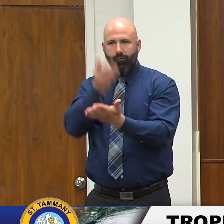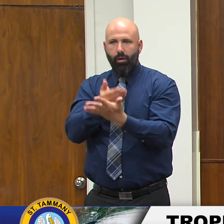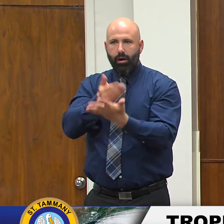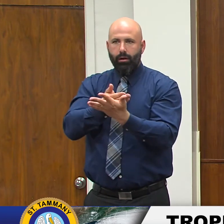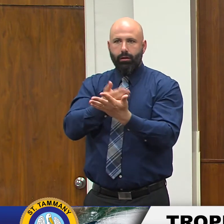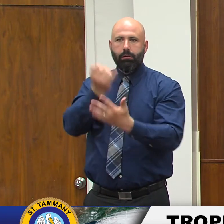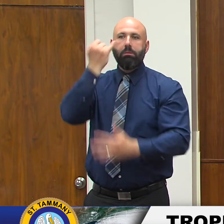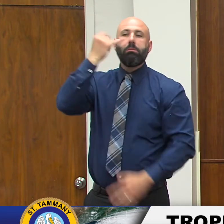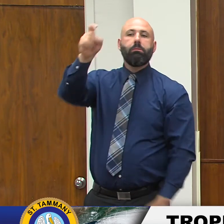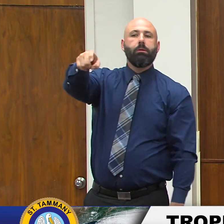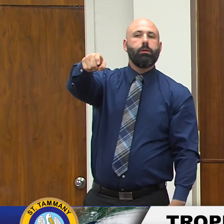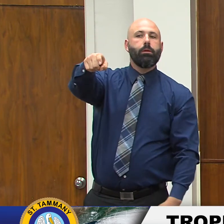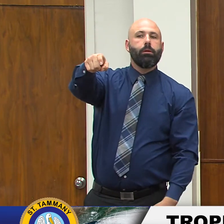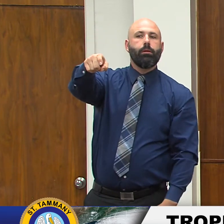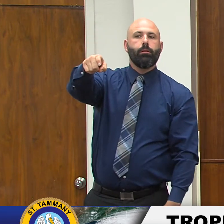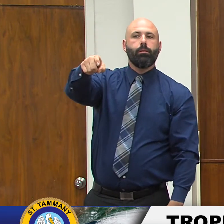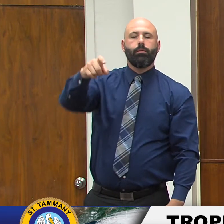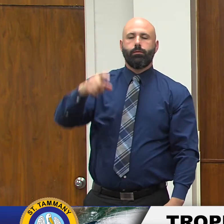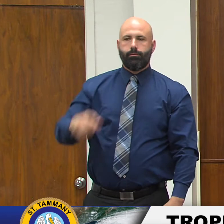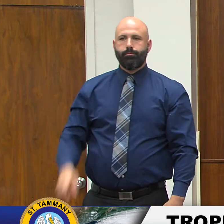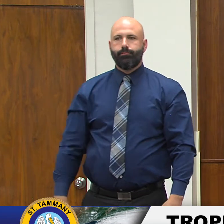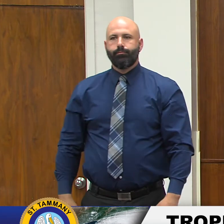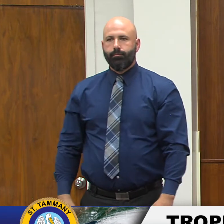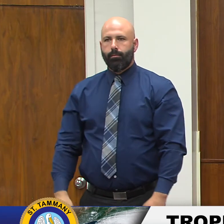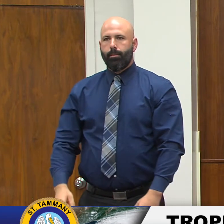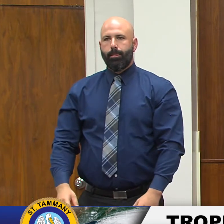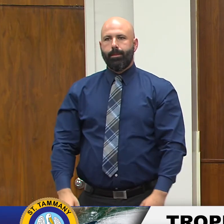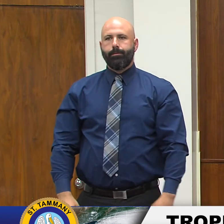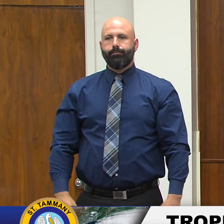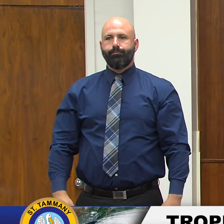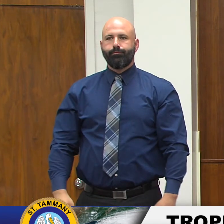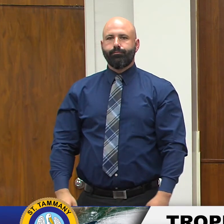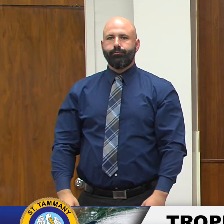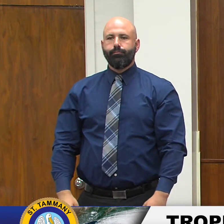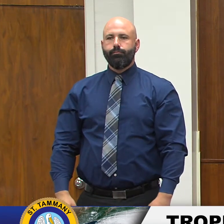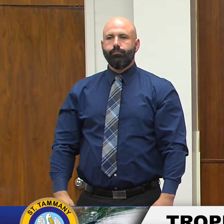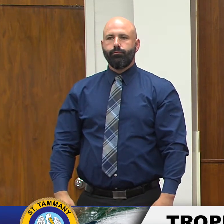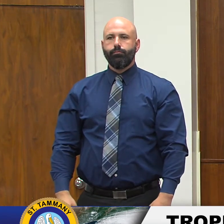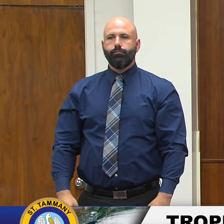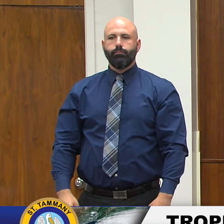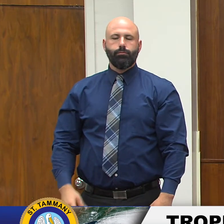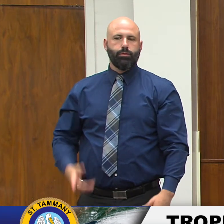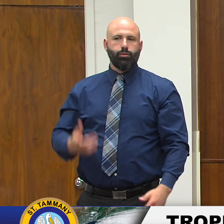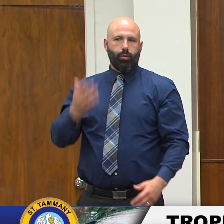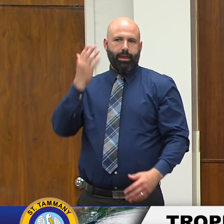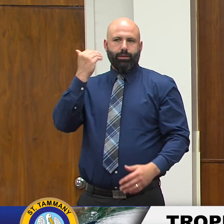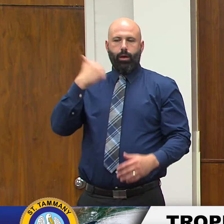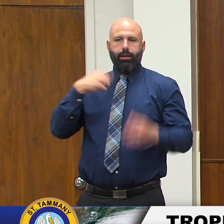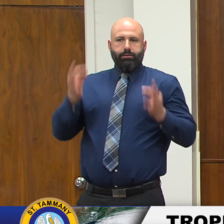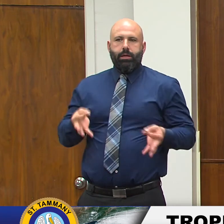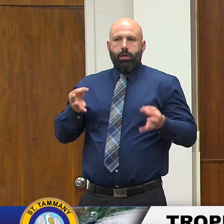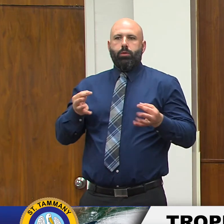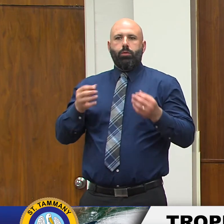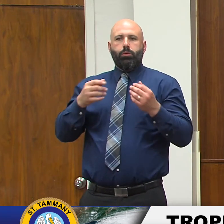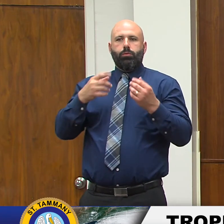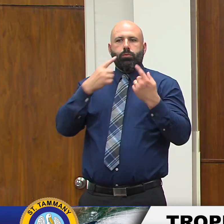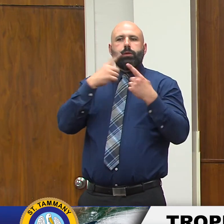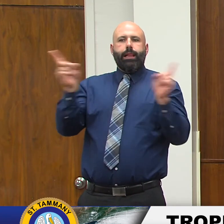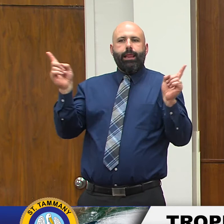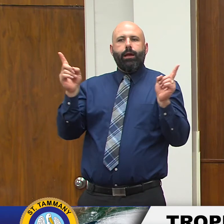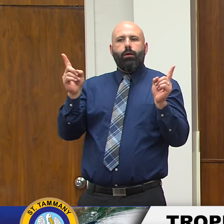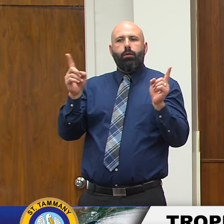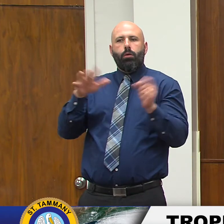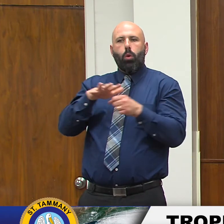uh by declaring a a national or a local uh emergency here in saint tammany paris